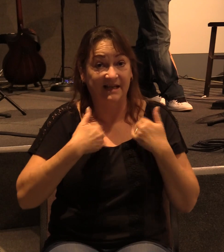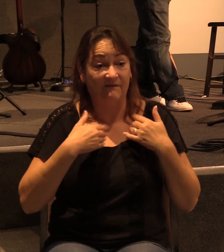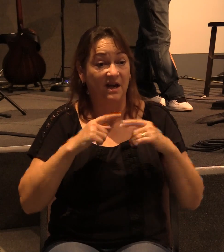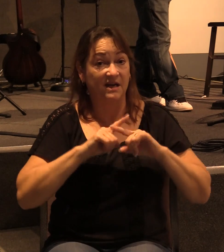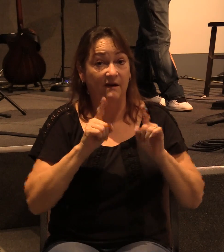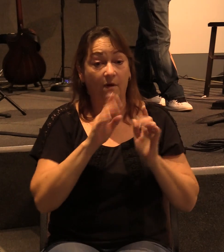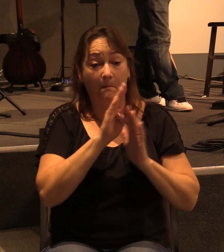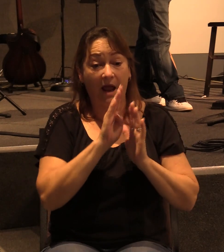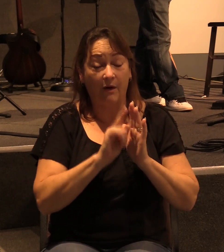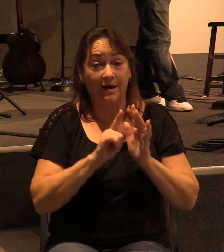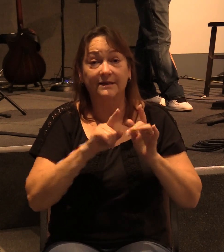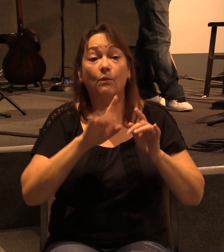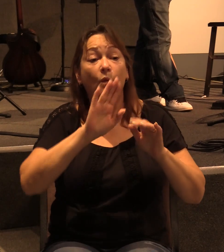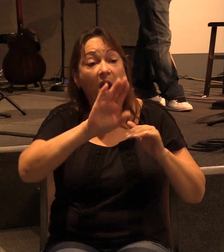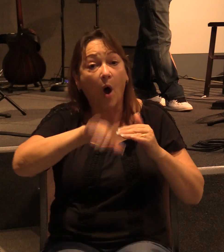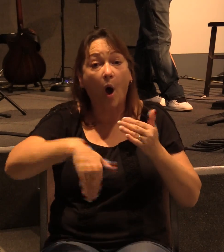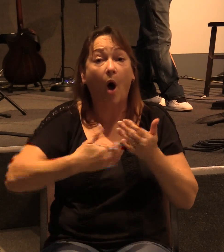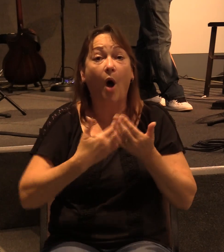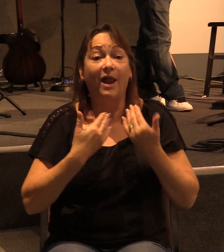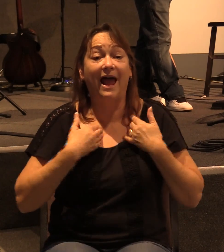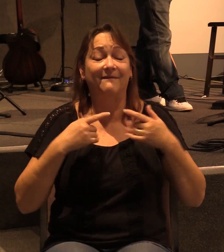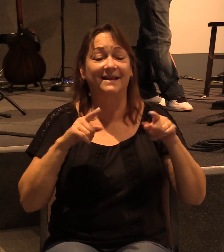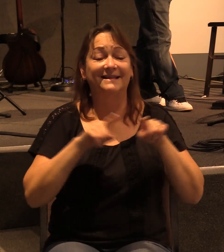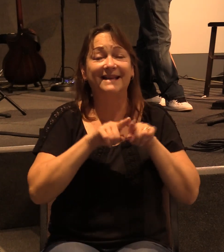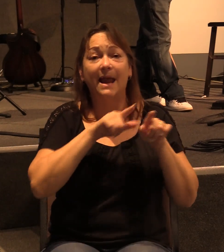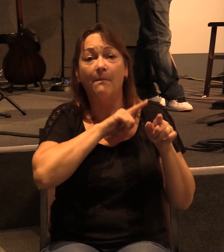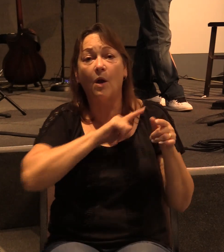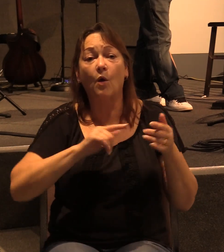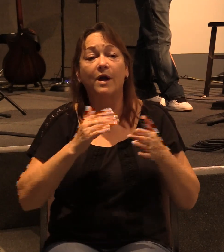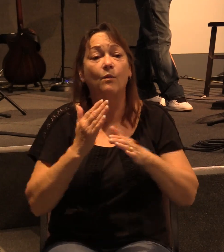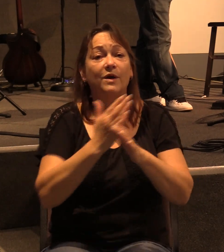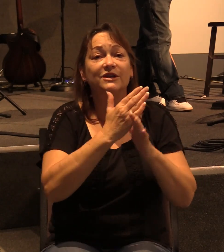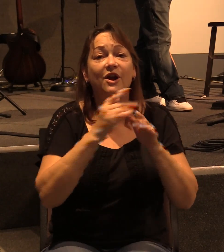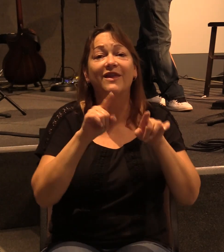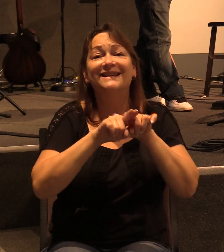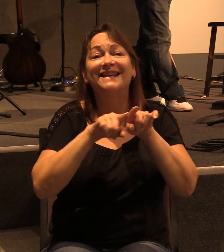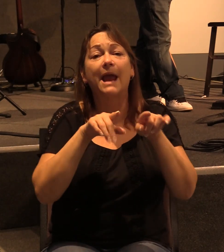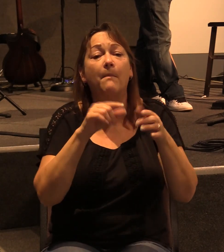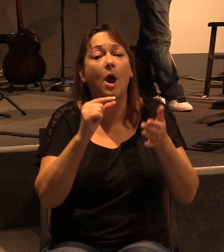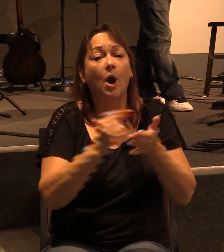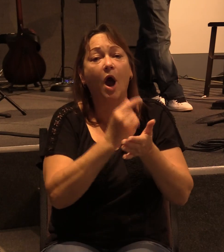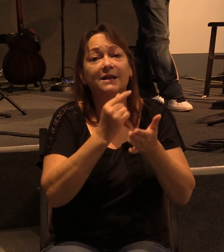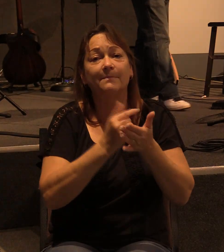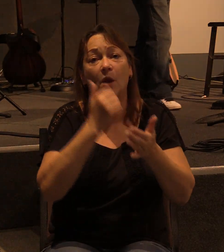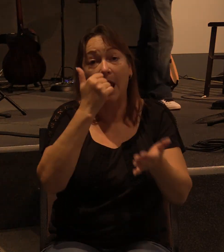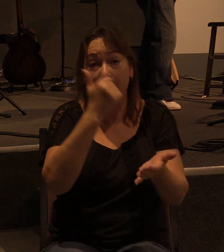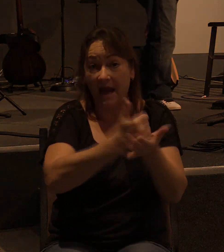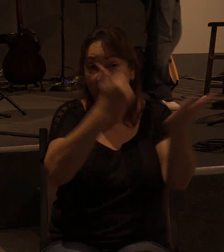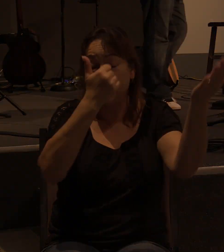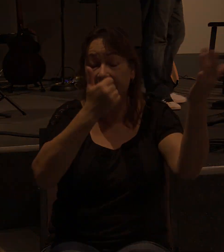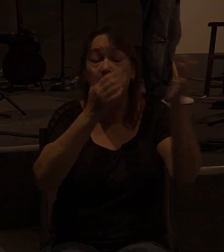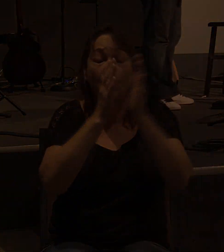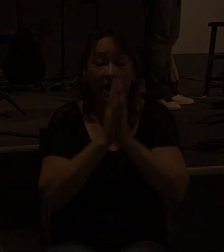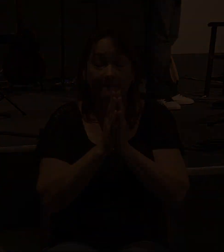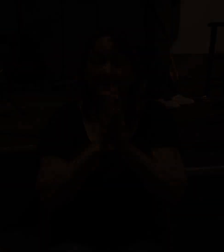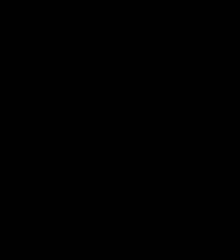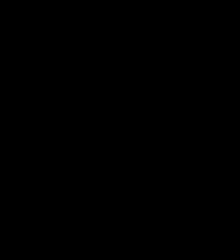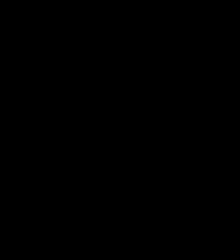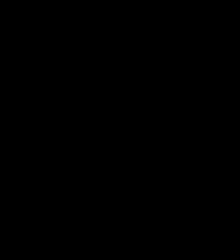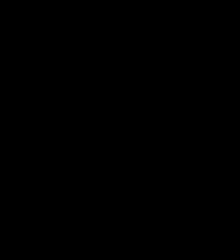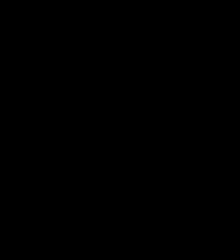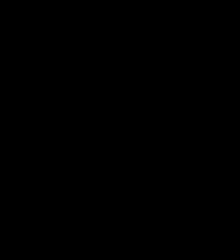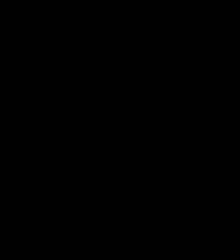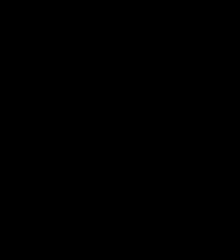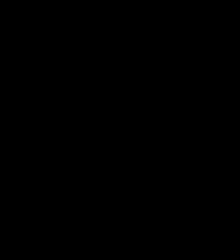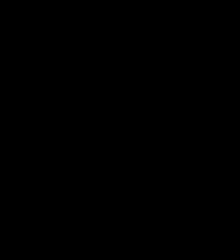we all have the same Lord and we share the same gospel amen let's pray and so Father